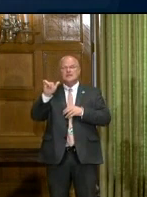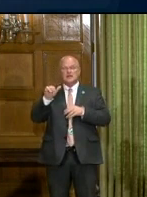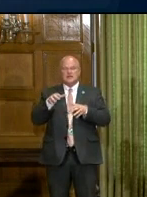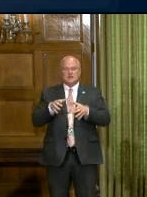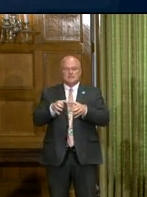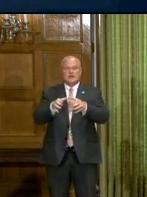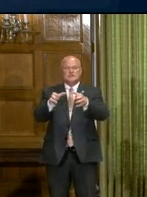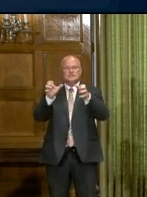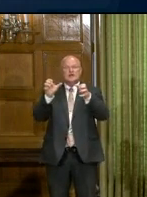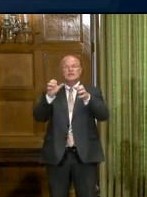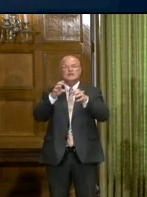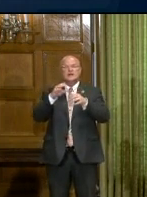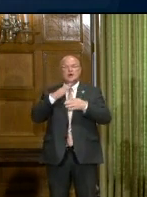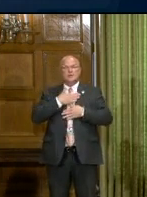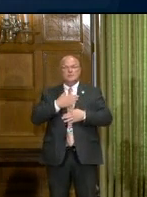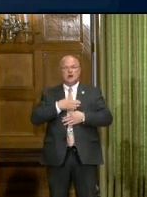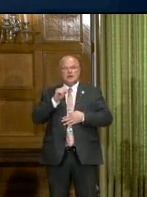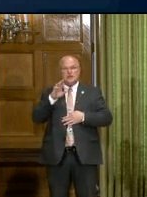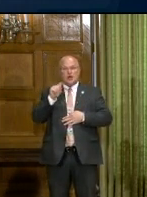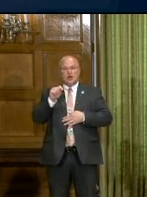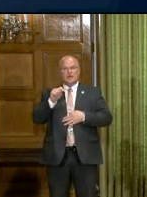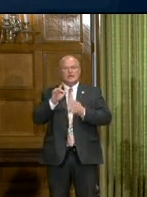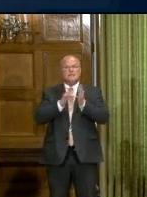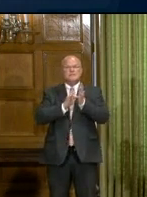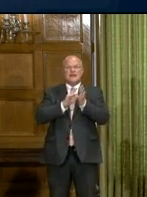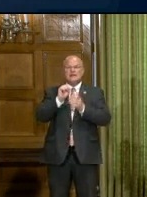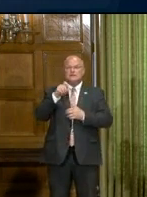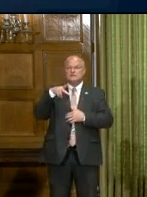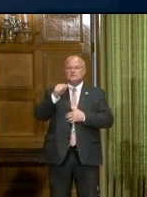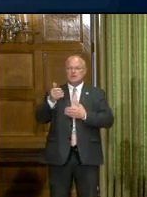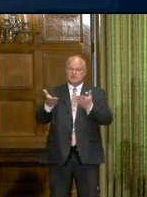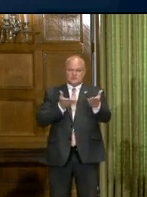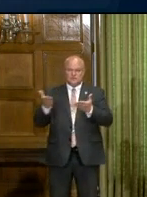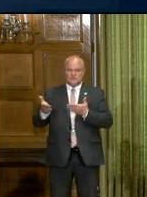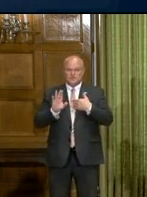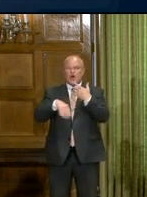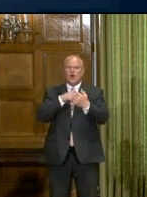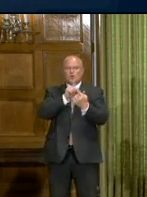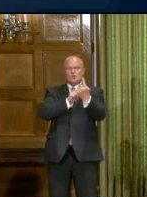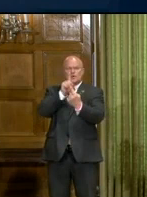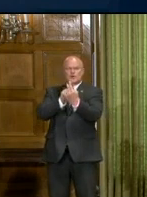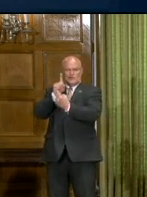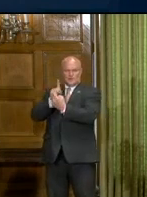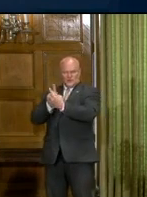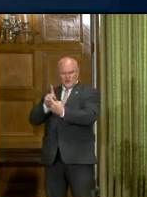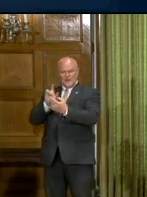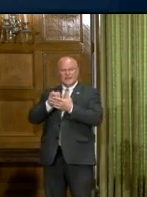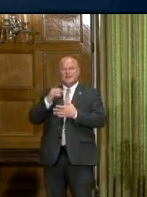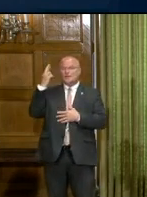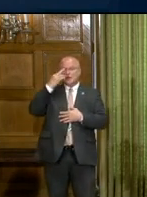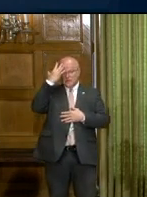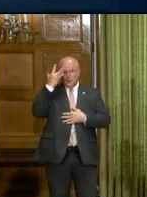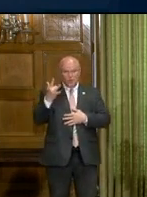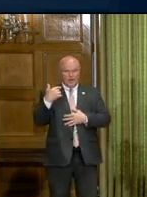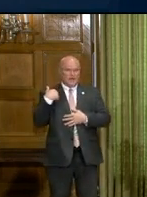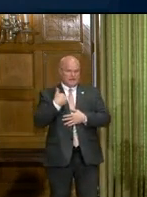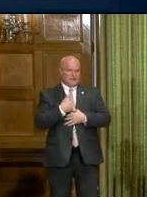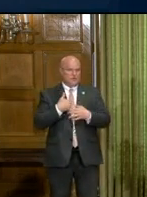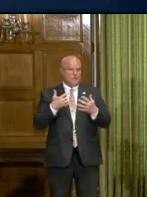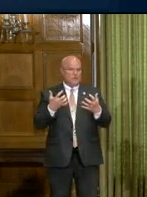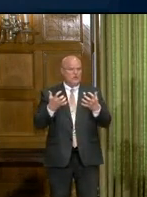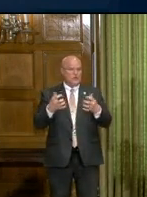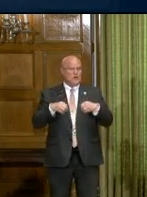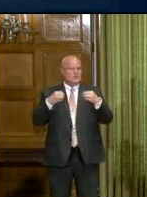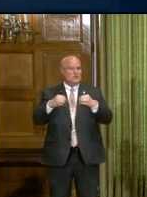therapy, body art, and medical spa services, all one-on-one engagement. And that's the reason, of course, that we